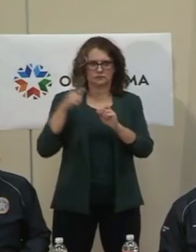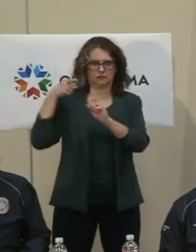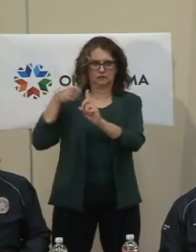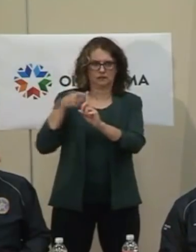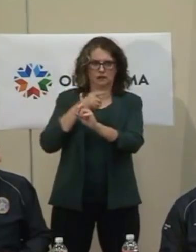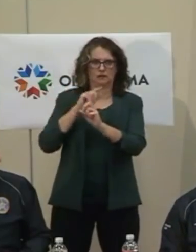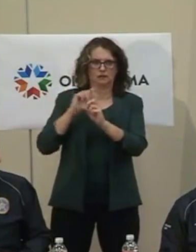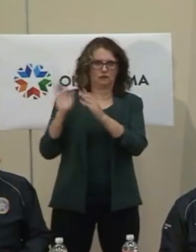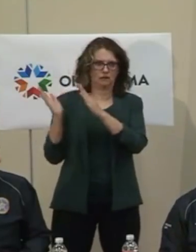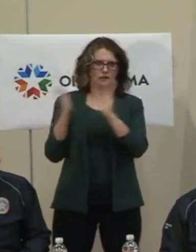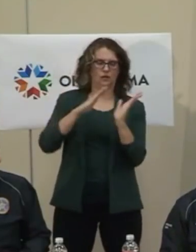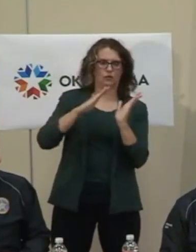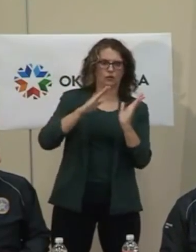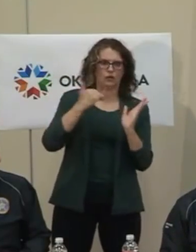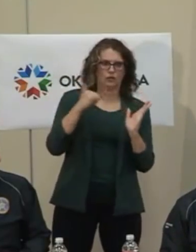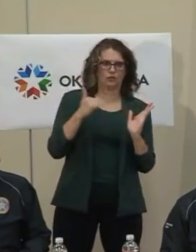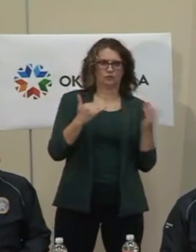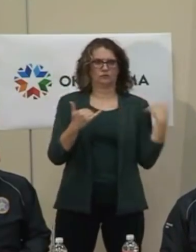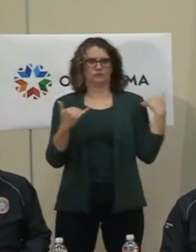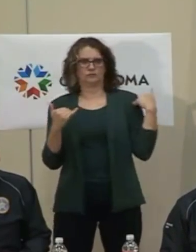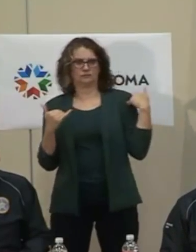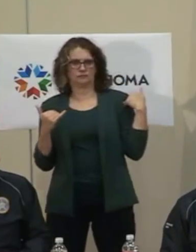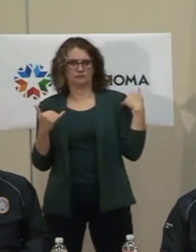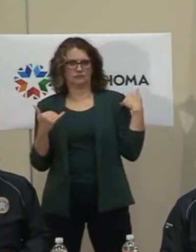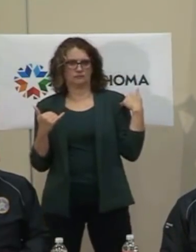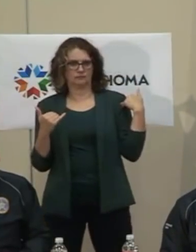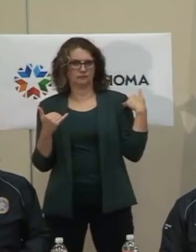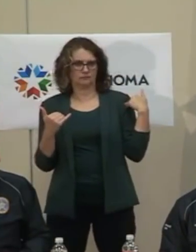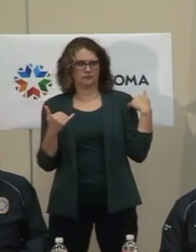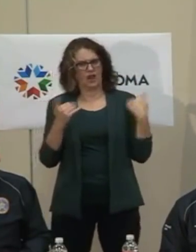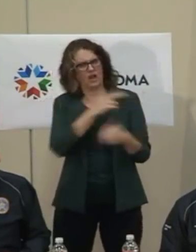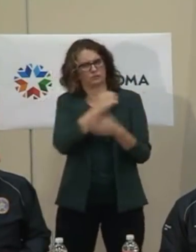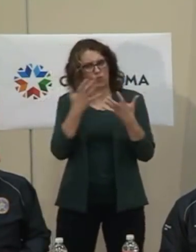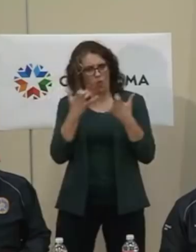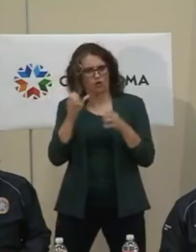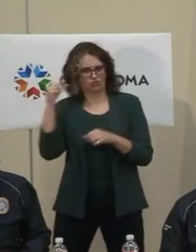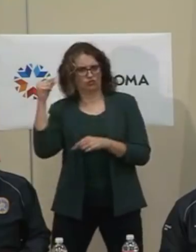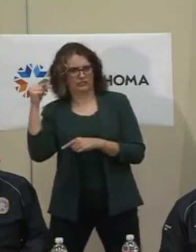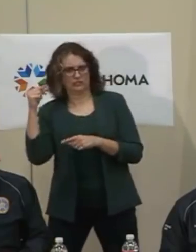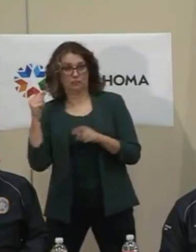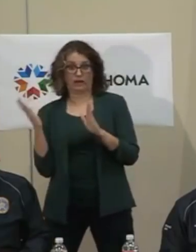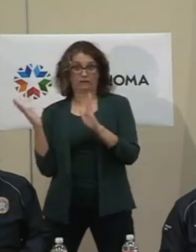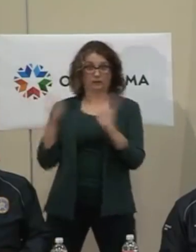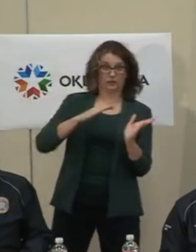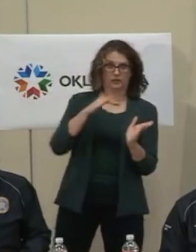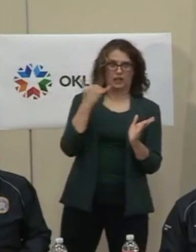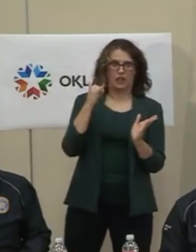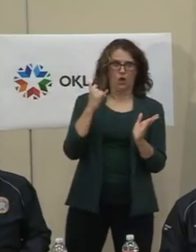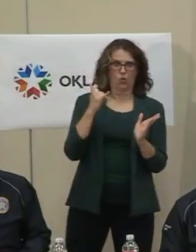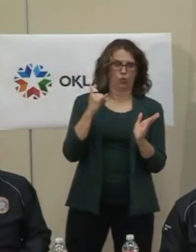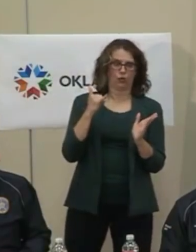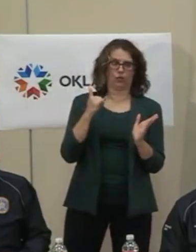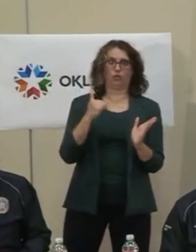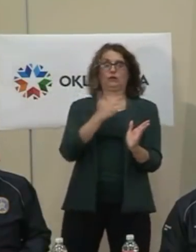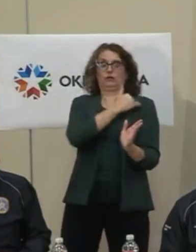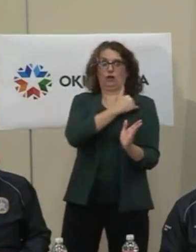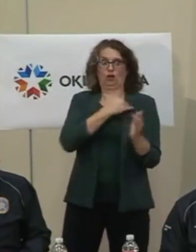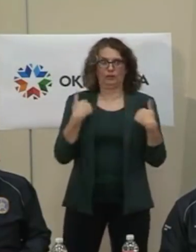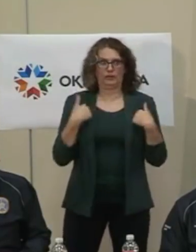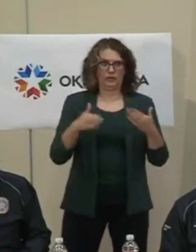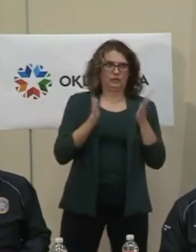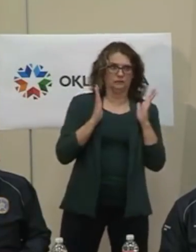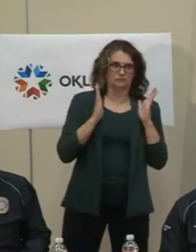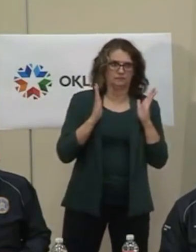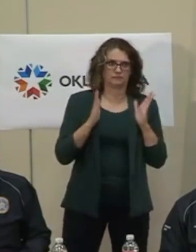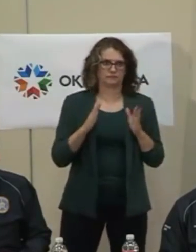yellow range, we will be notified. And then that hospital, we want to make sure that that, at this point, we want to make sure that that hospital has at least